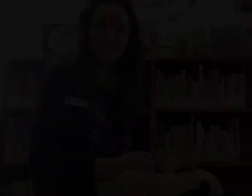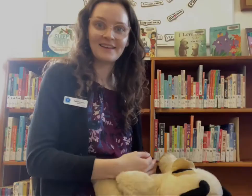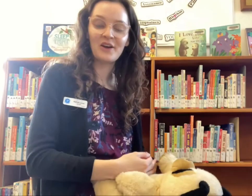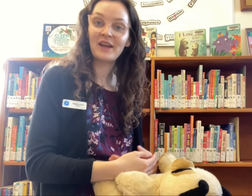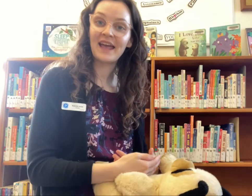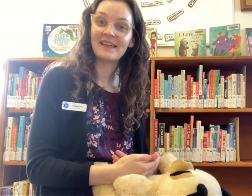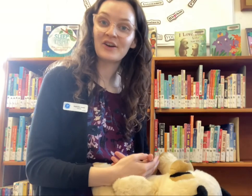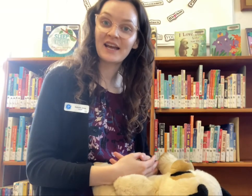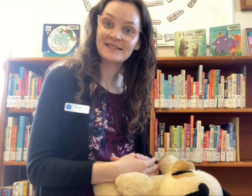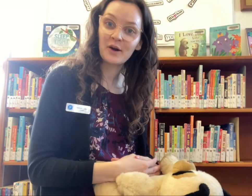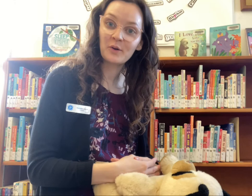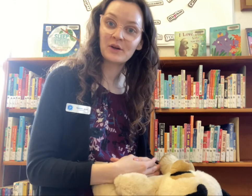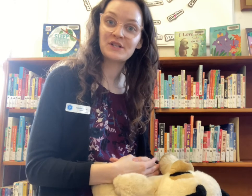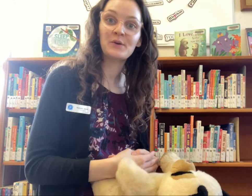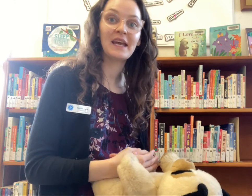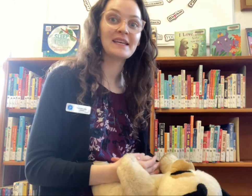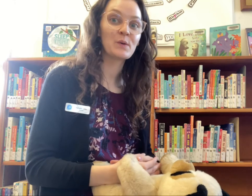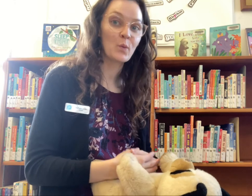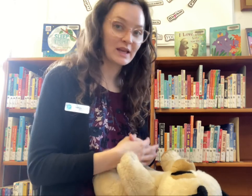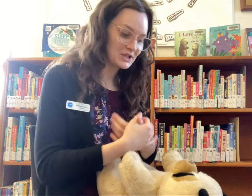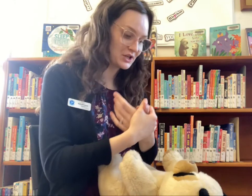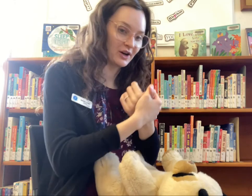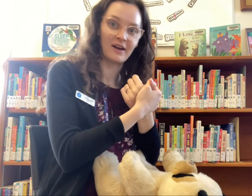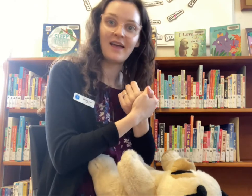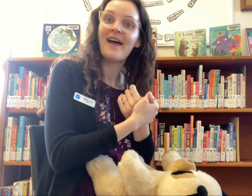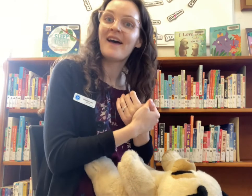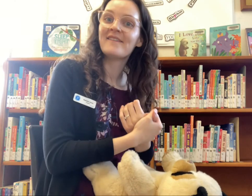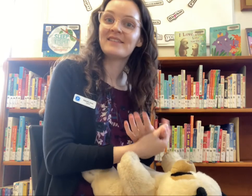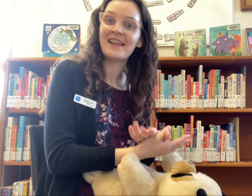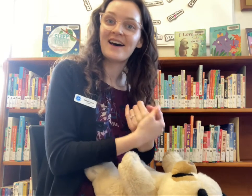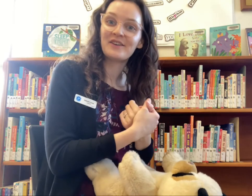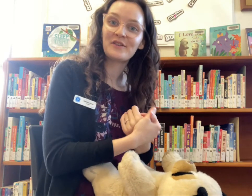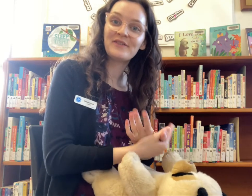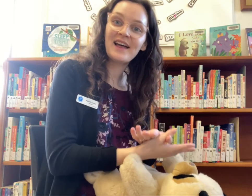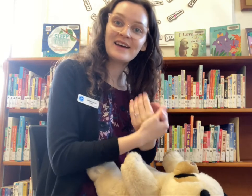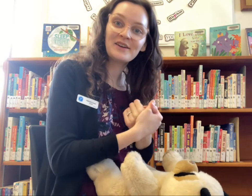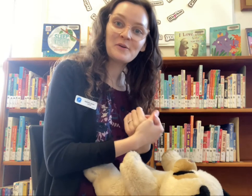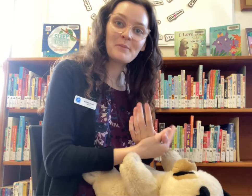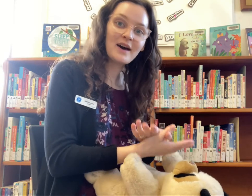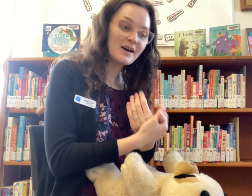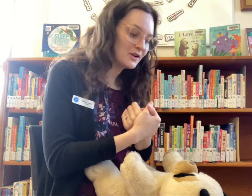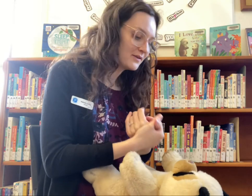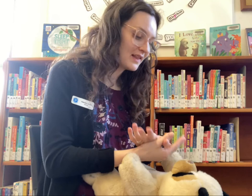All right and then our next song we're going to do winter. Flutter, flutter, butterfly,